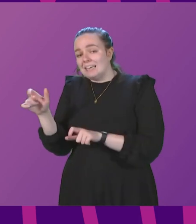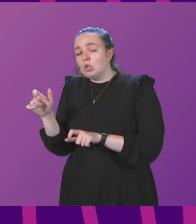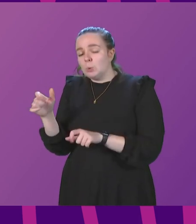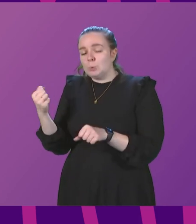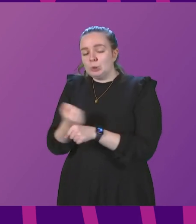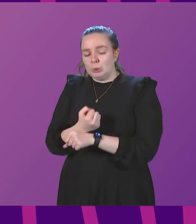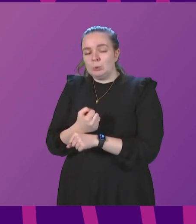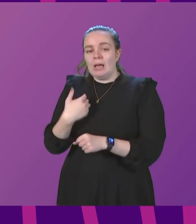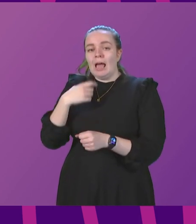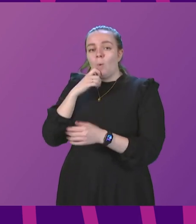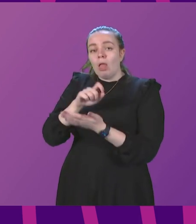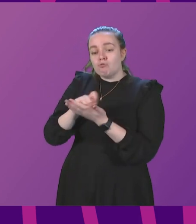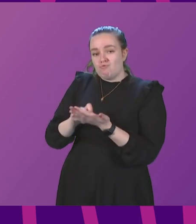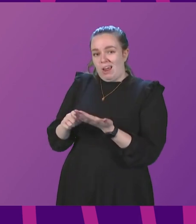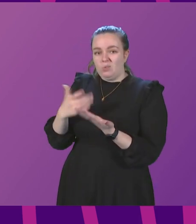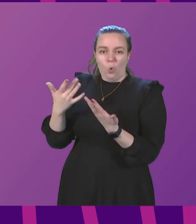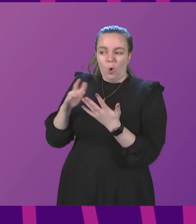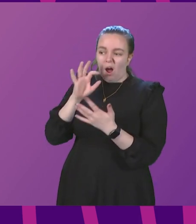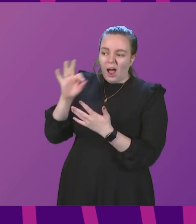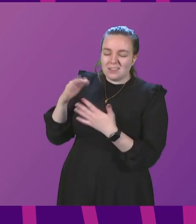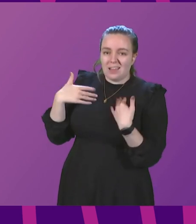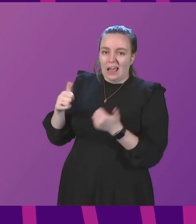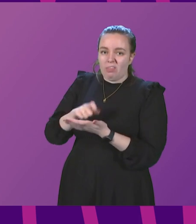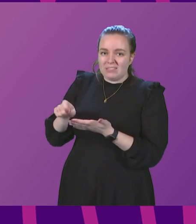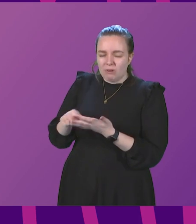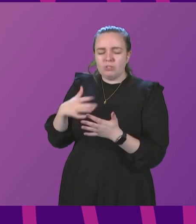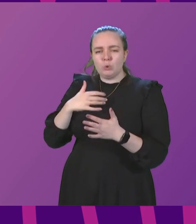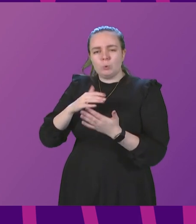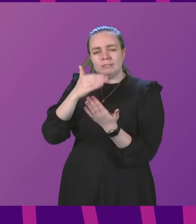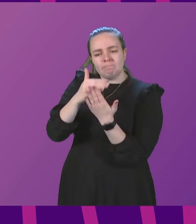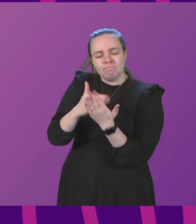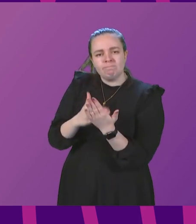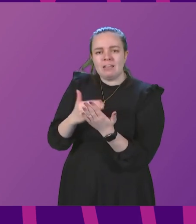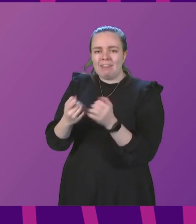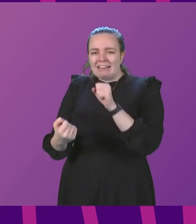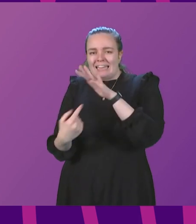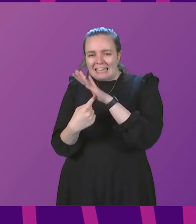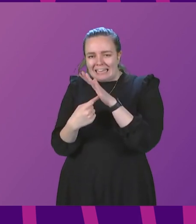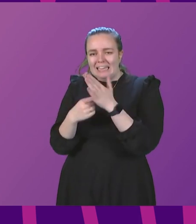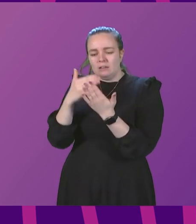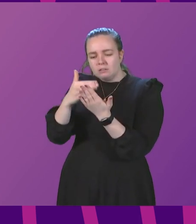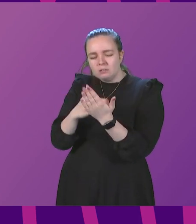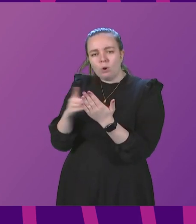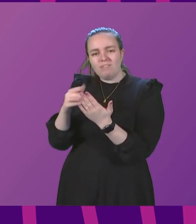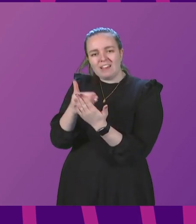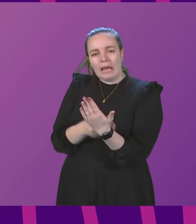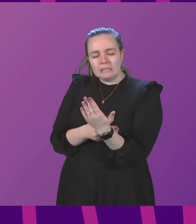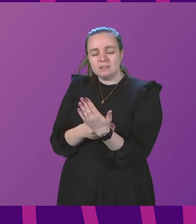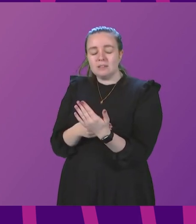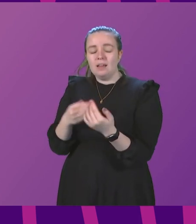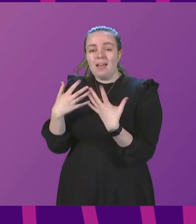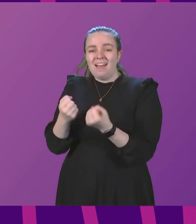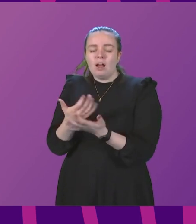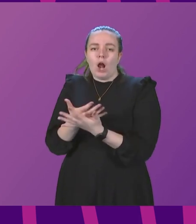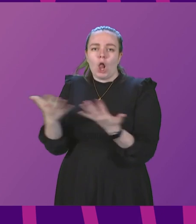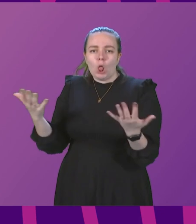write to the member or ask the Health Secretary to do so just to set out the key components of that guidance. It does give a lot